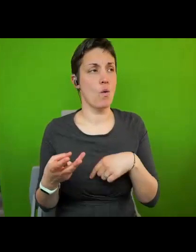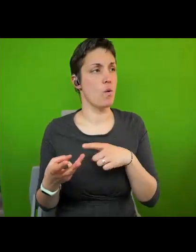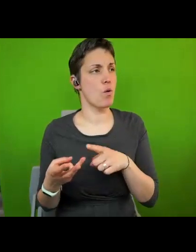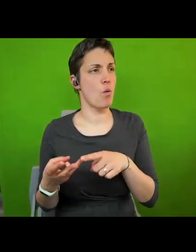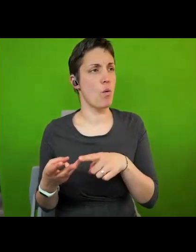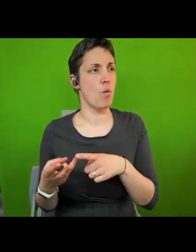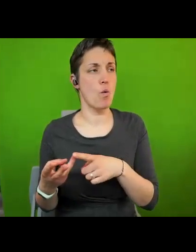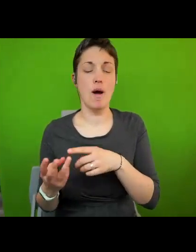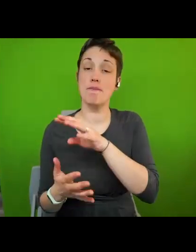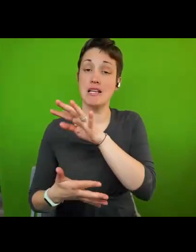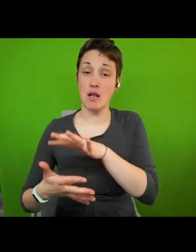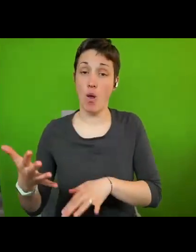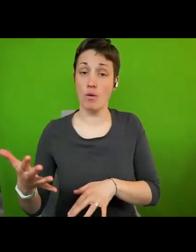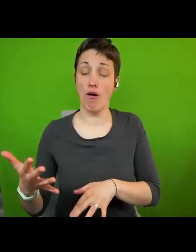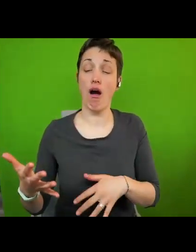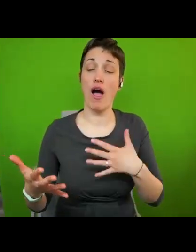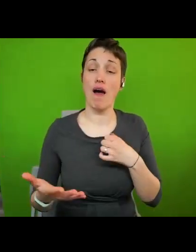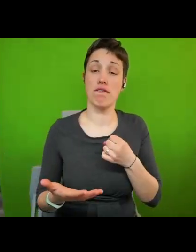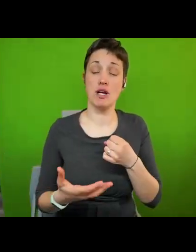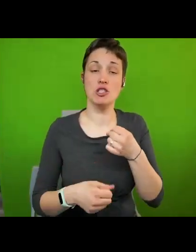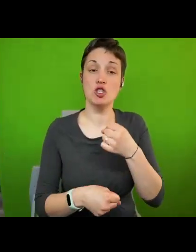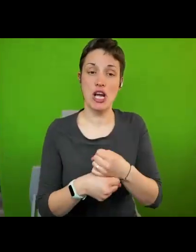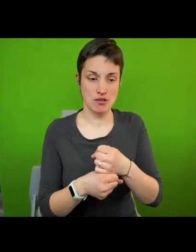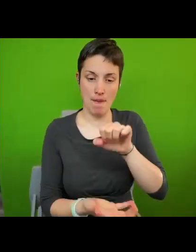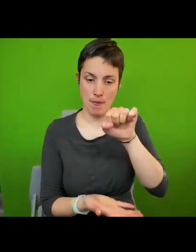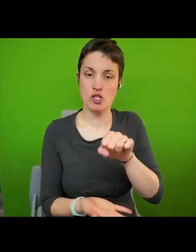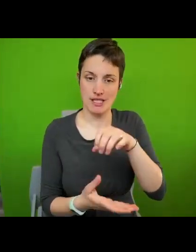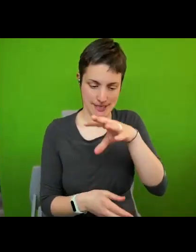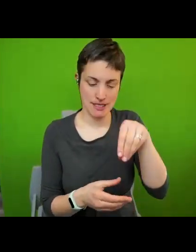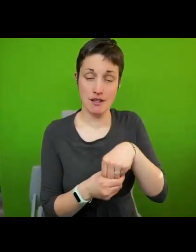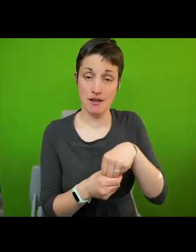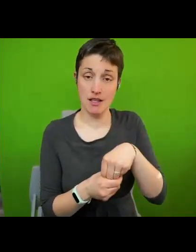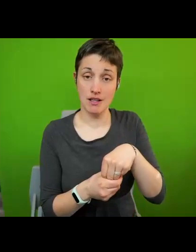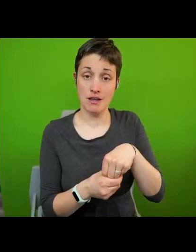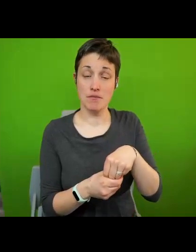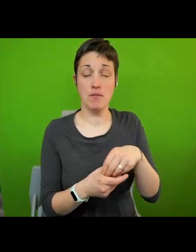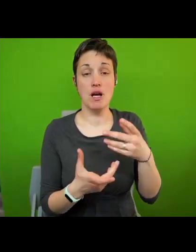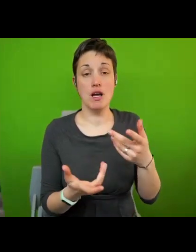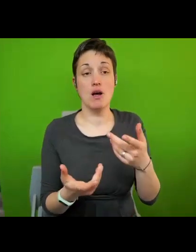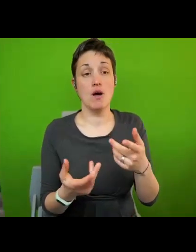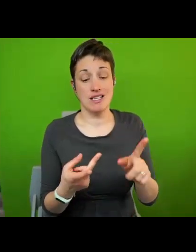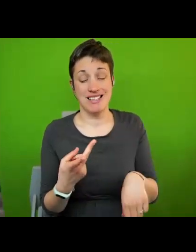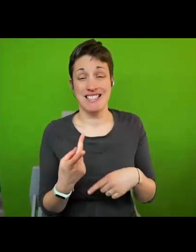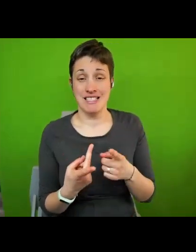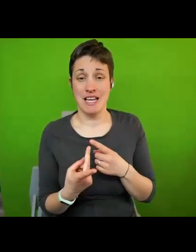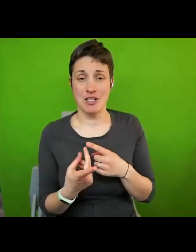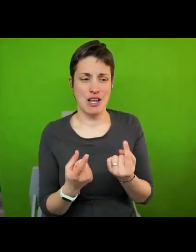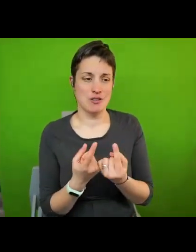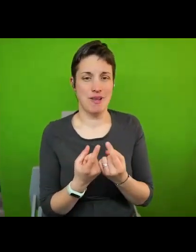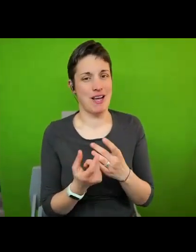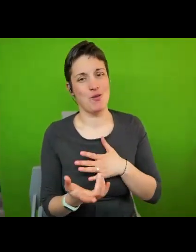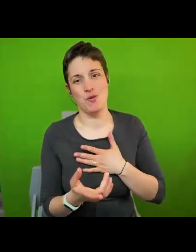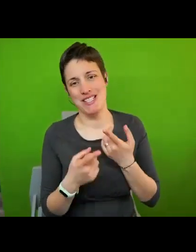so these are examples that need to be explored and second and this is something i do not need to tell